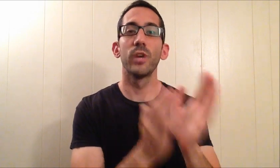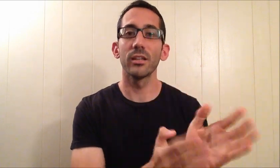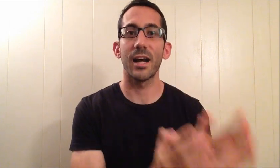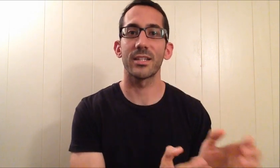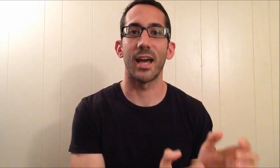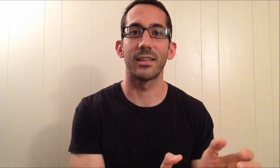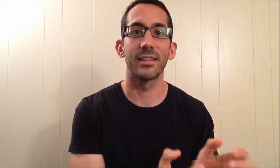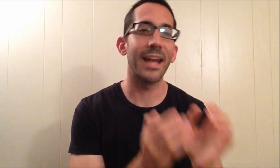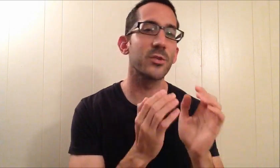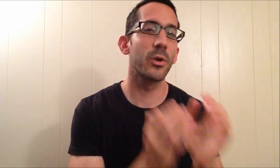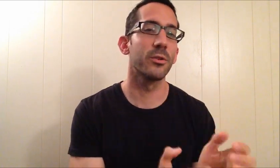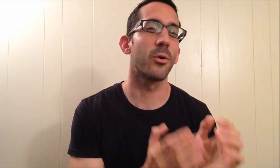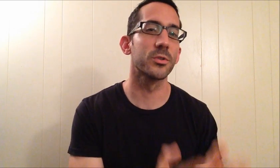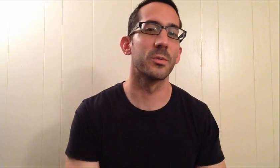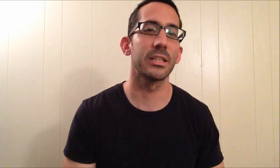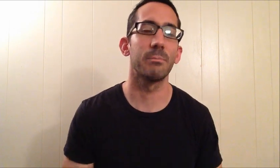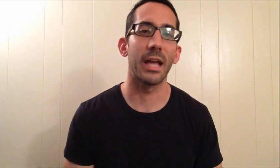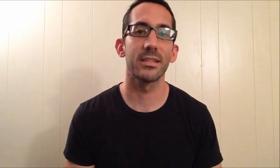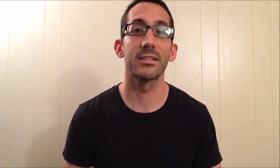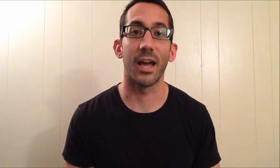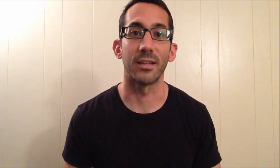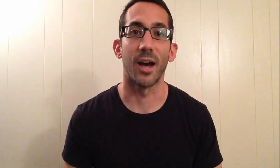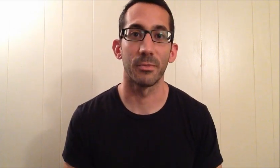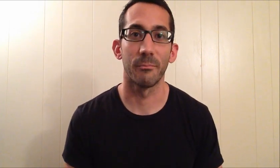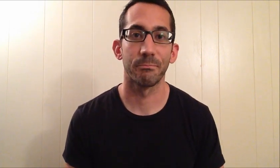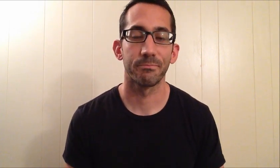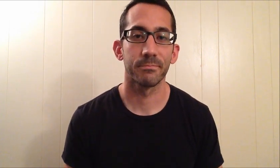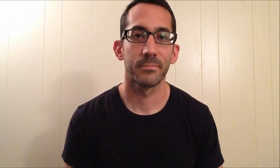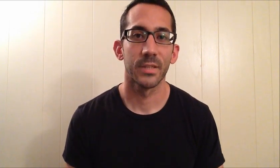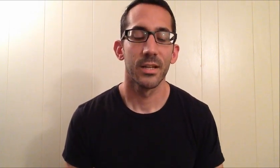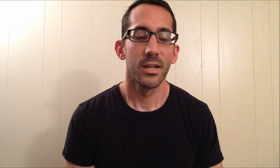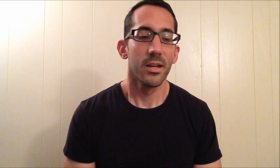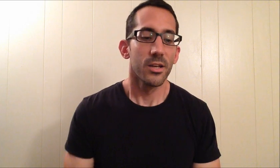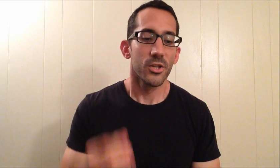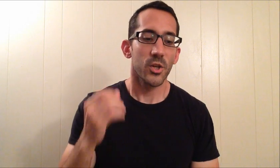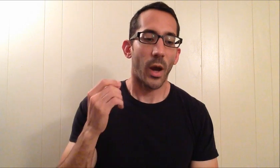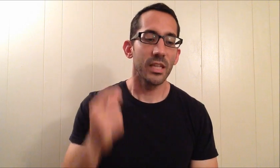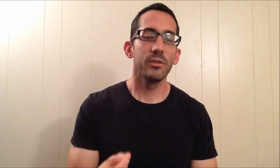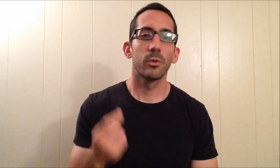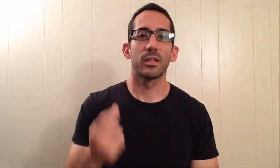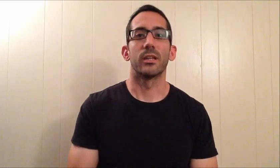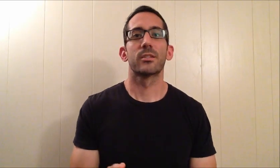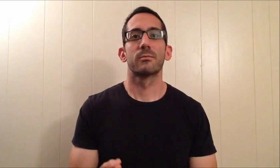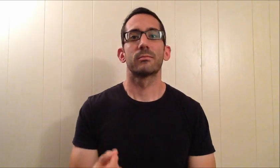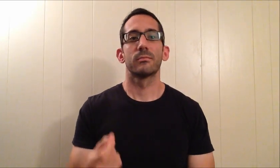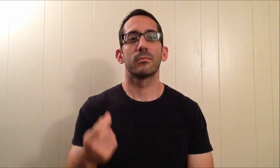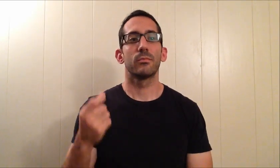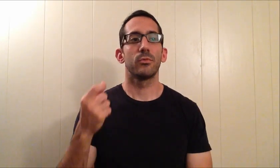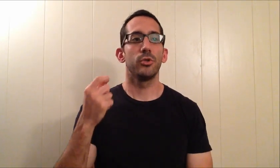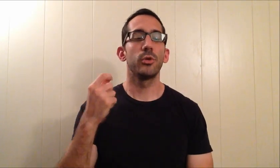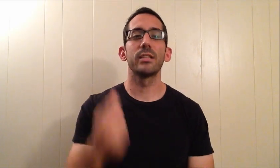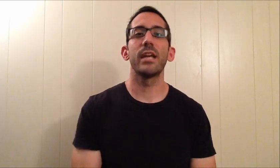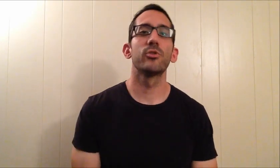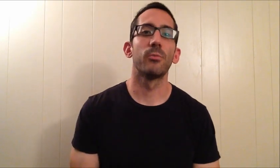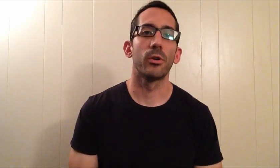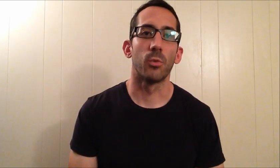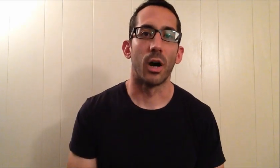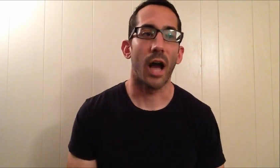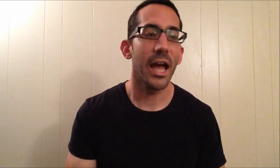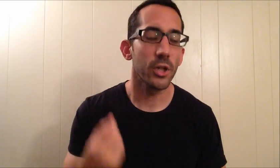realize then that that is where you're ultimately meant to end up. So I leave you with this. You can daydream all you want. I